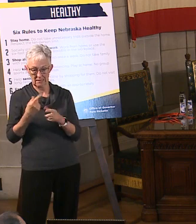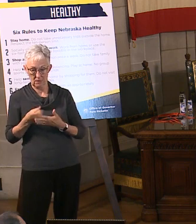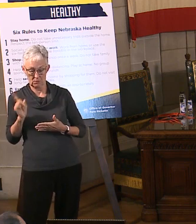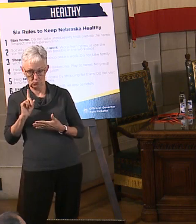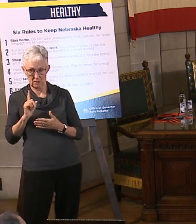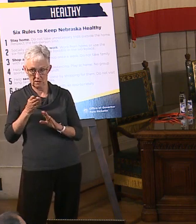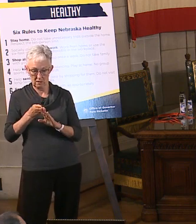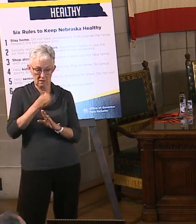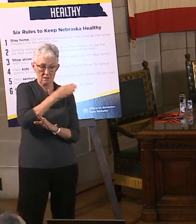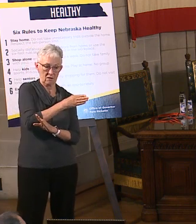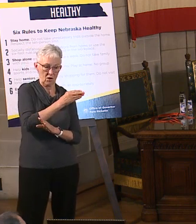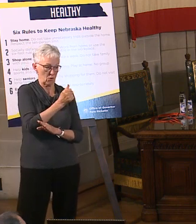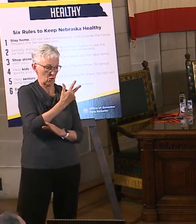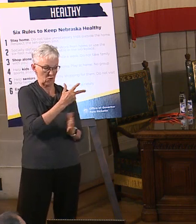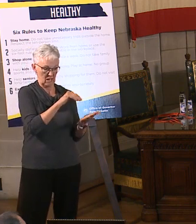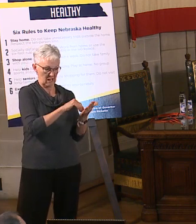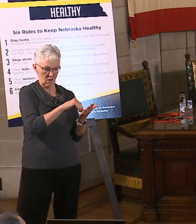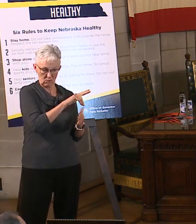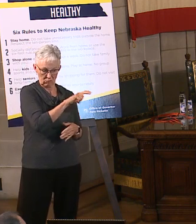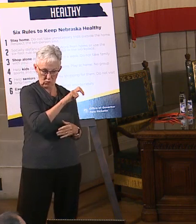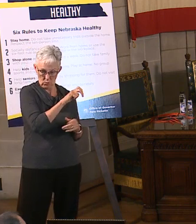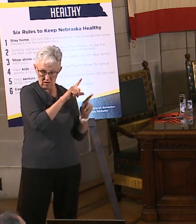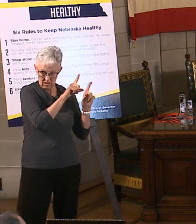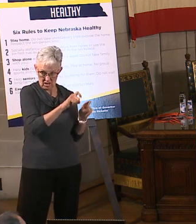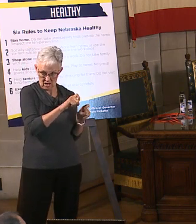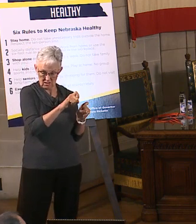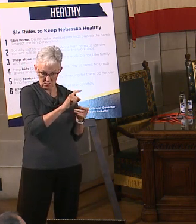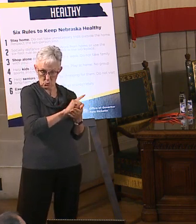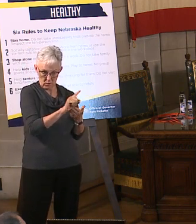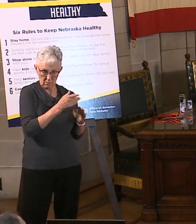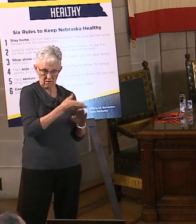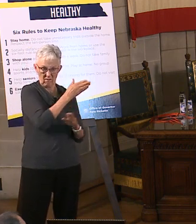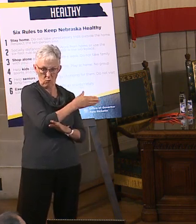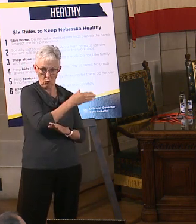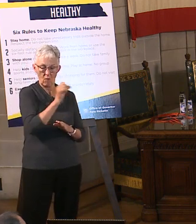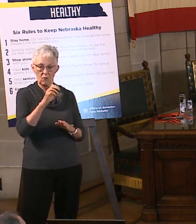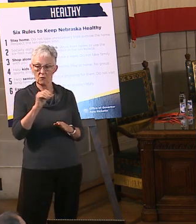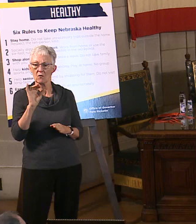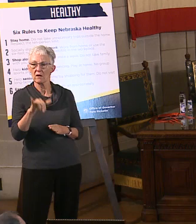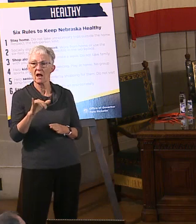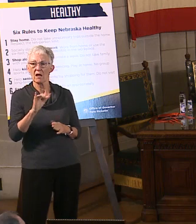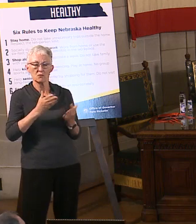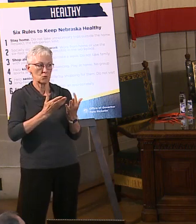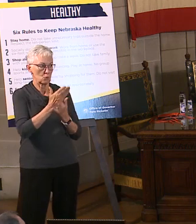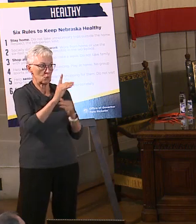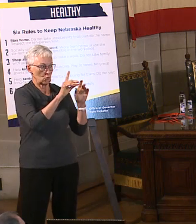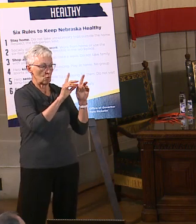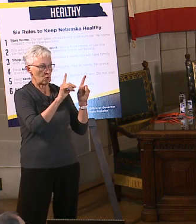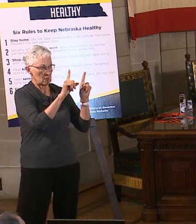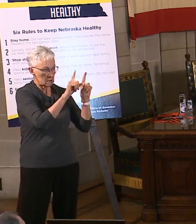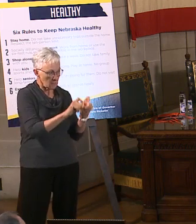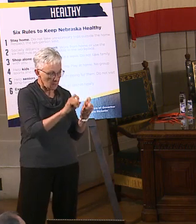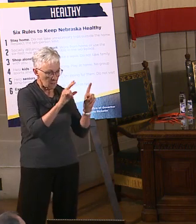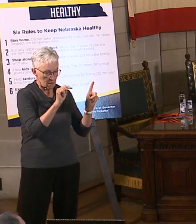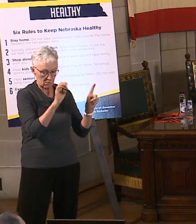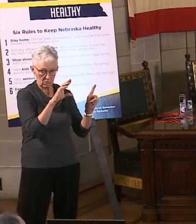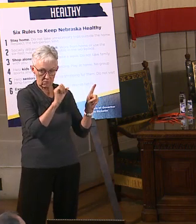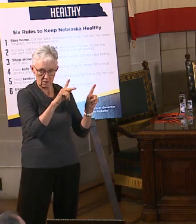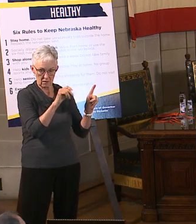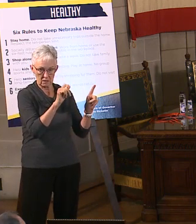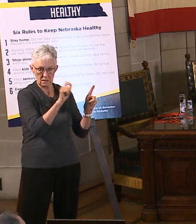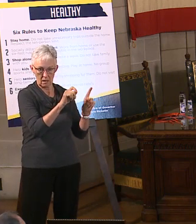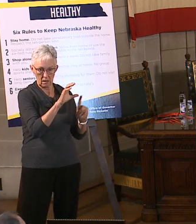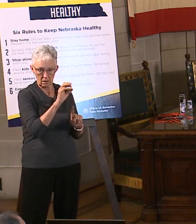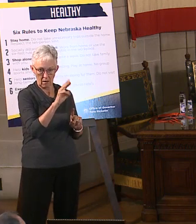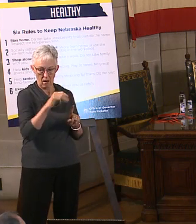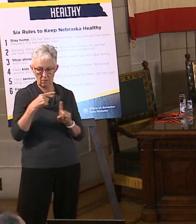able to ramp up testing significantly. And this is through TestNebraska.com. It's through the private labs we're doing. It's everybody expanding their testing